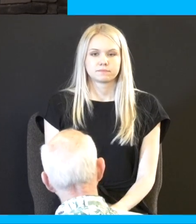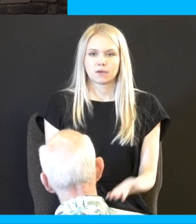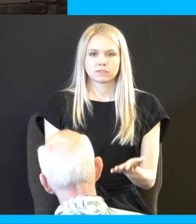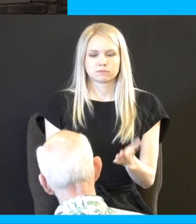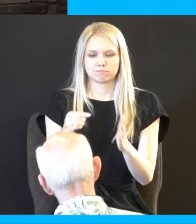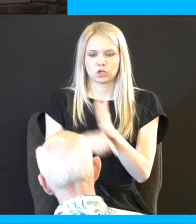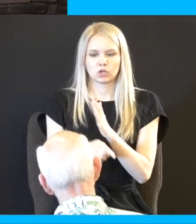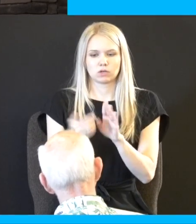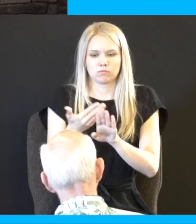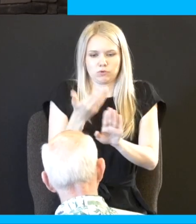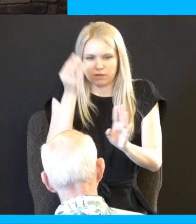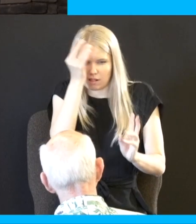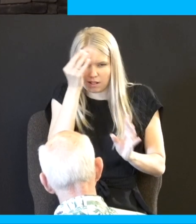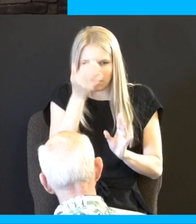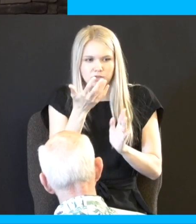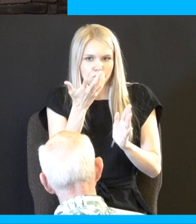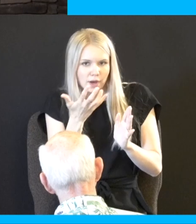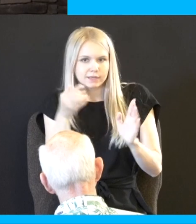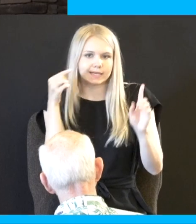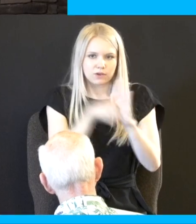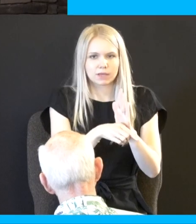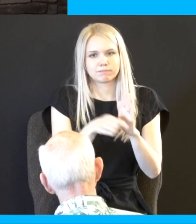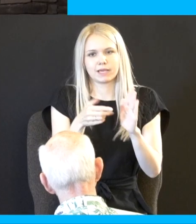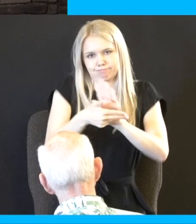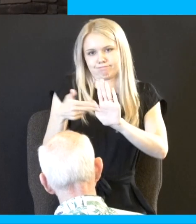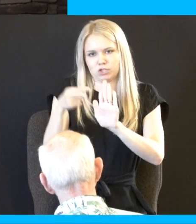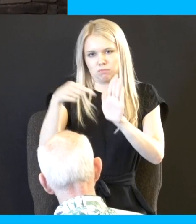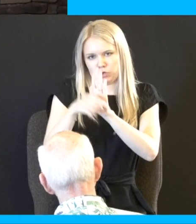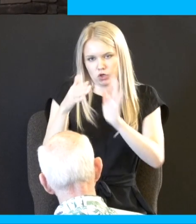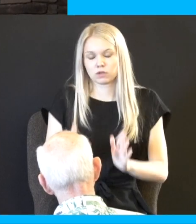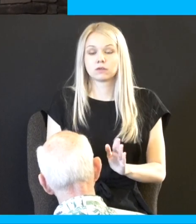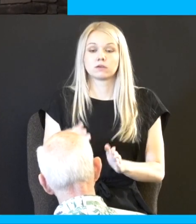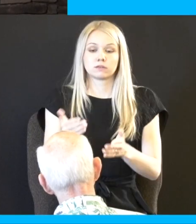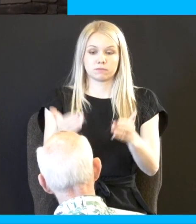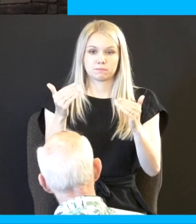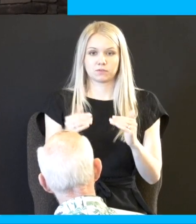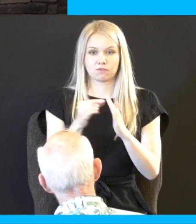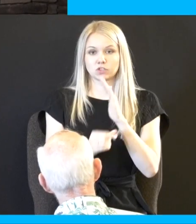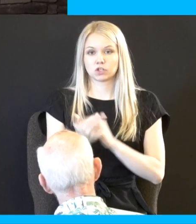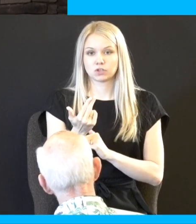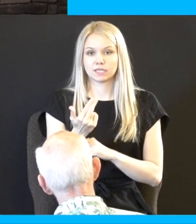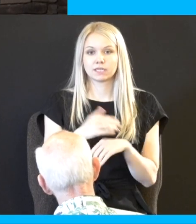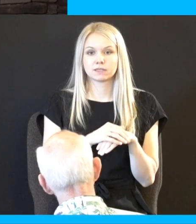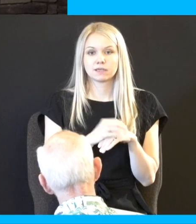Premeditated you wanted to kill them you killed them you're a murderer. Verse 13 If a man lie not in wait no premeditation